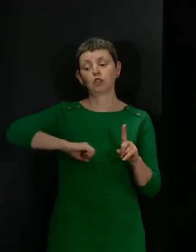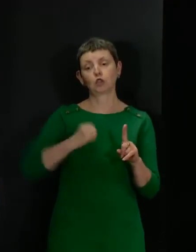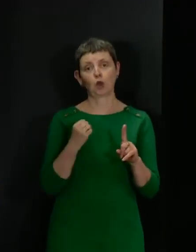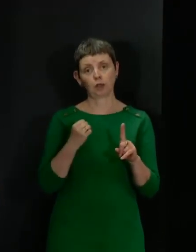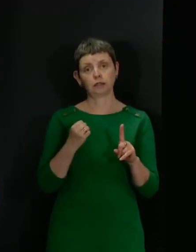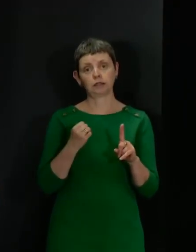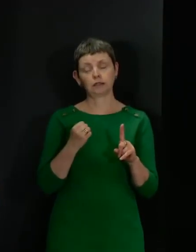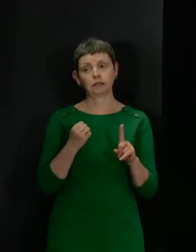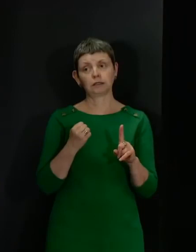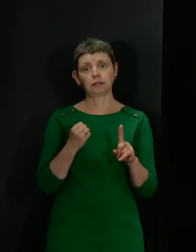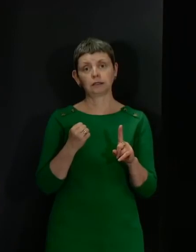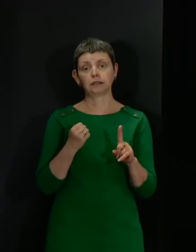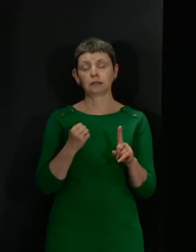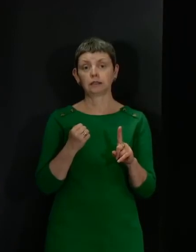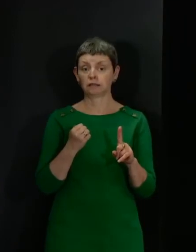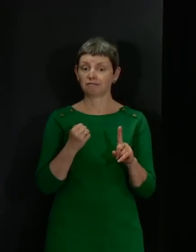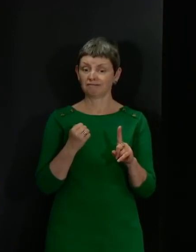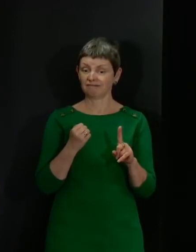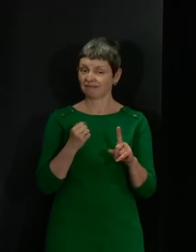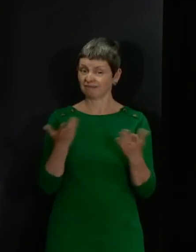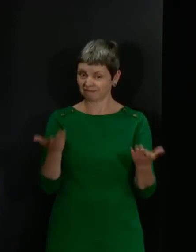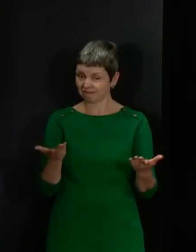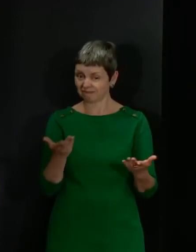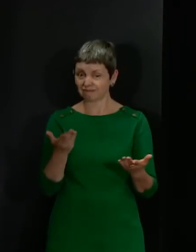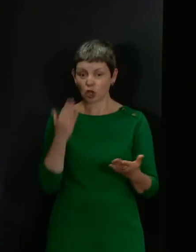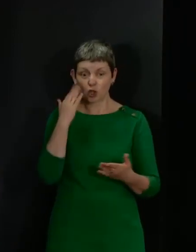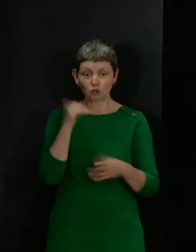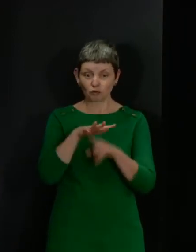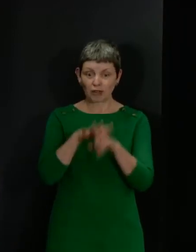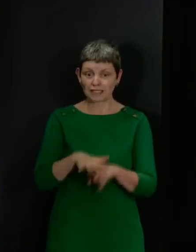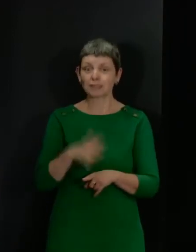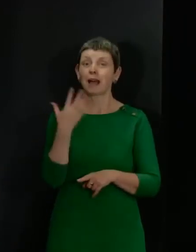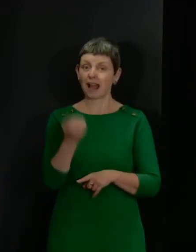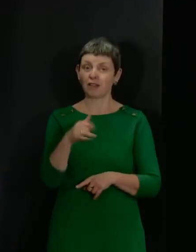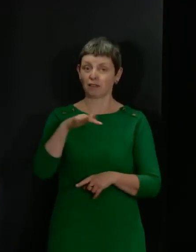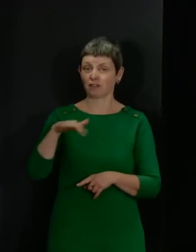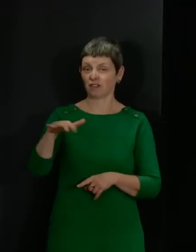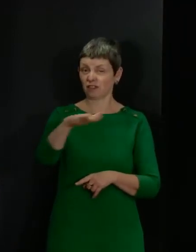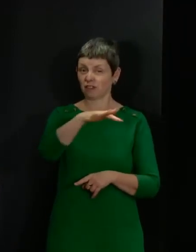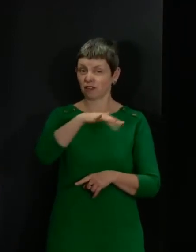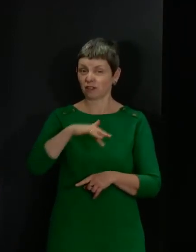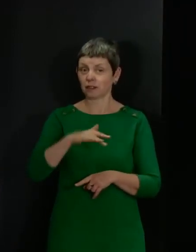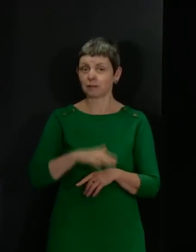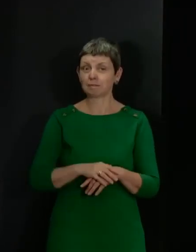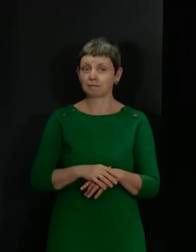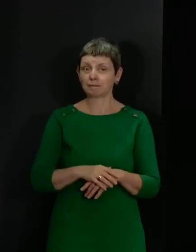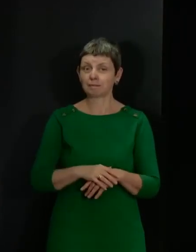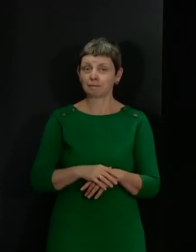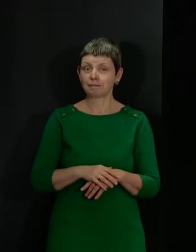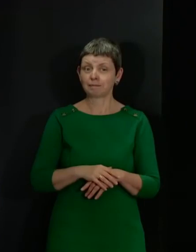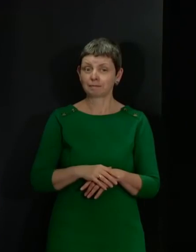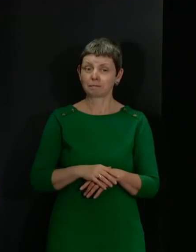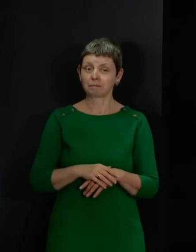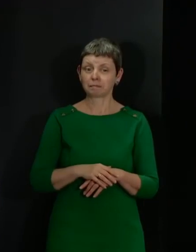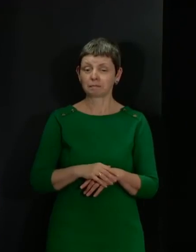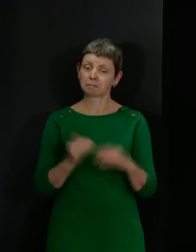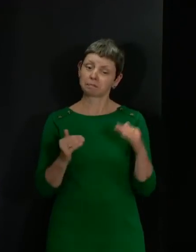is not without racism. This country of Scotland is not without racial injustice.